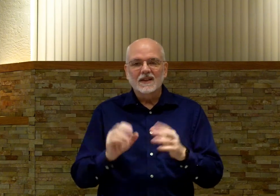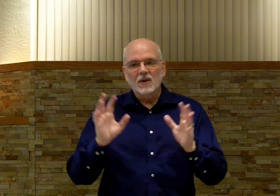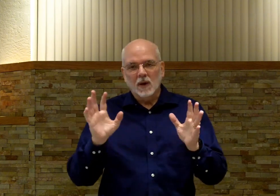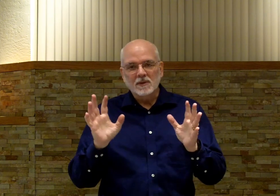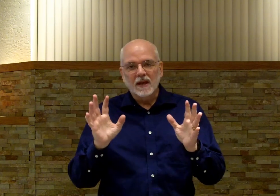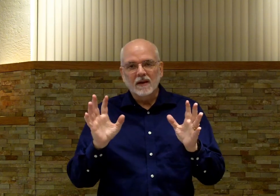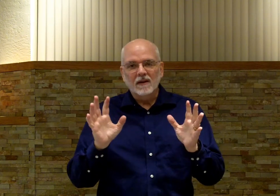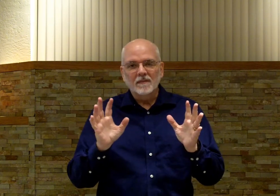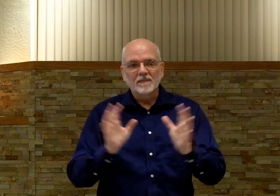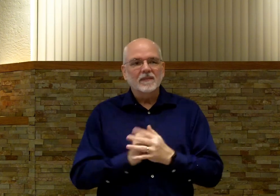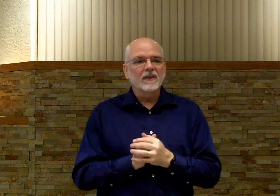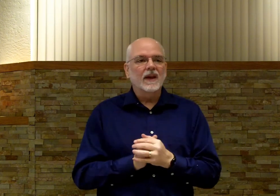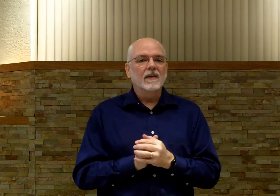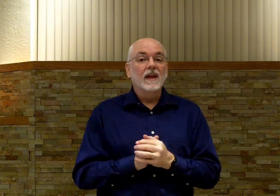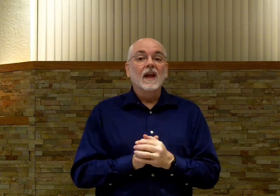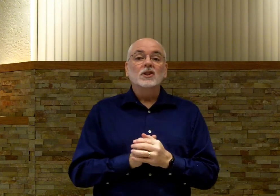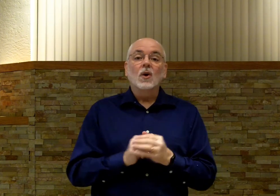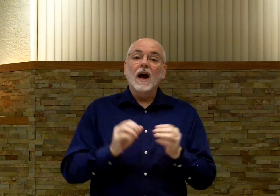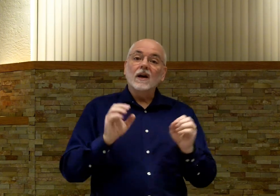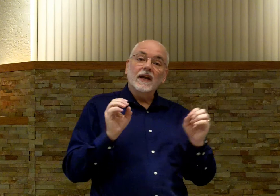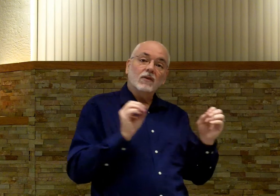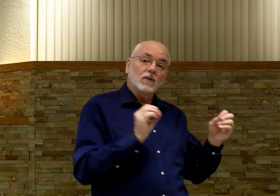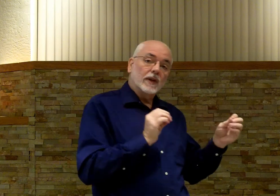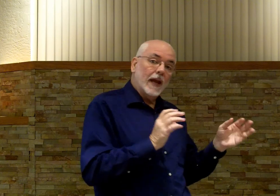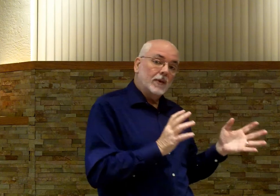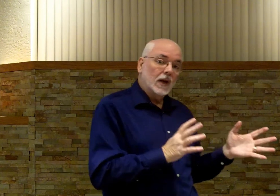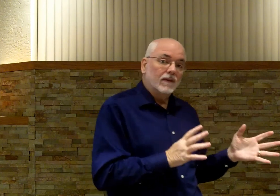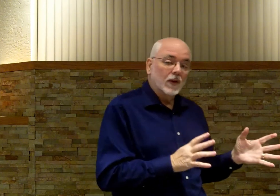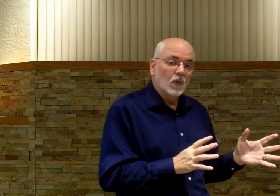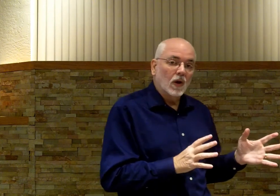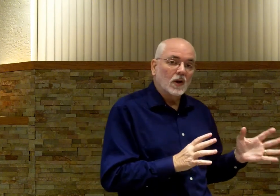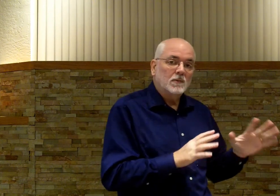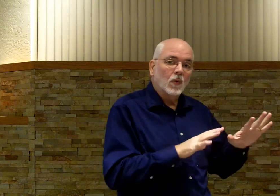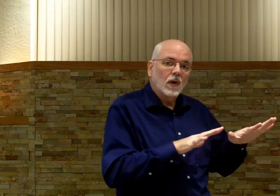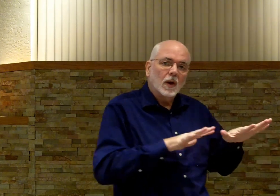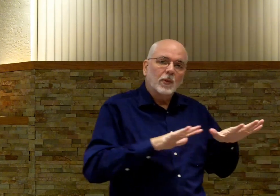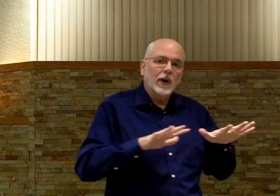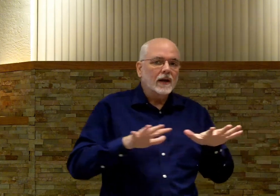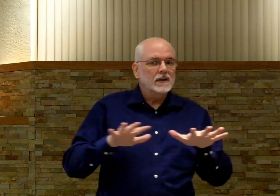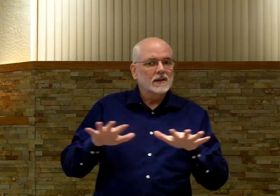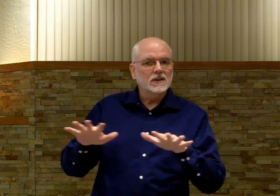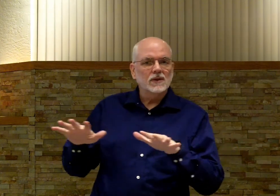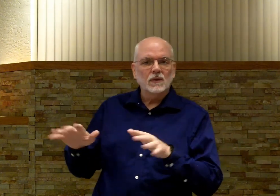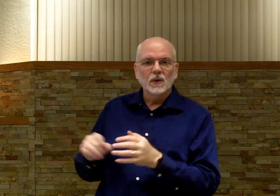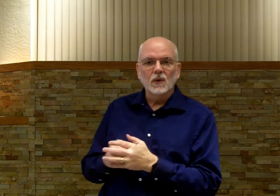See, you what I'm saying there? Okay? So I'm going to give you the vocabulary for the words, but we're going to practice this through